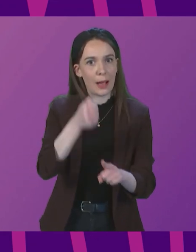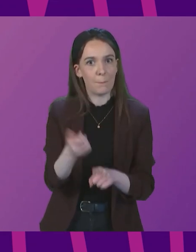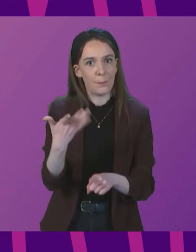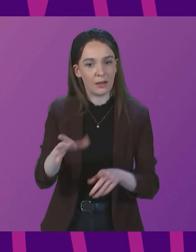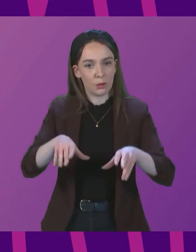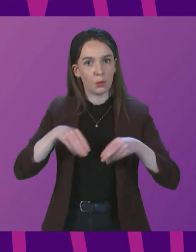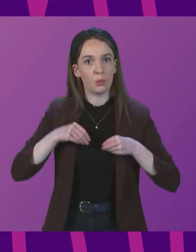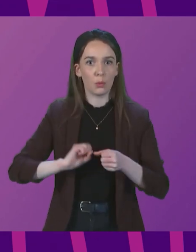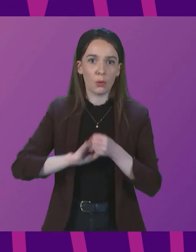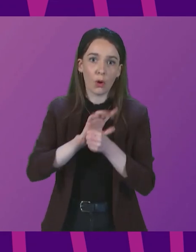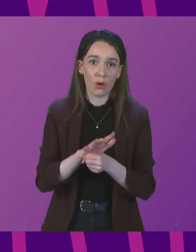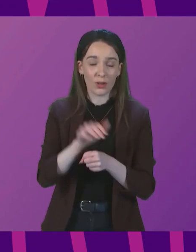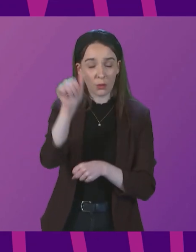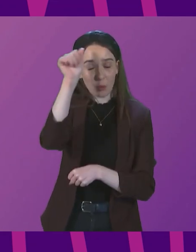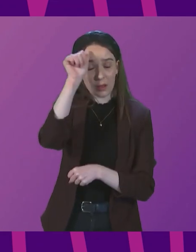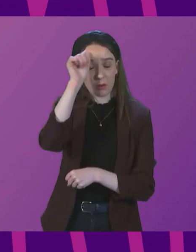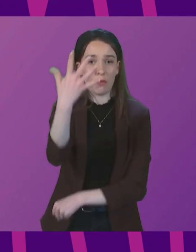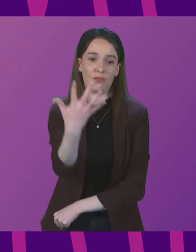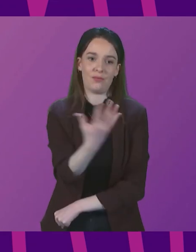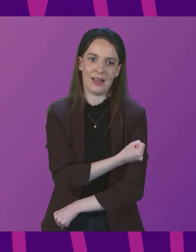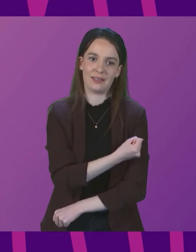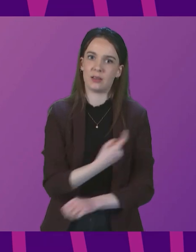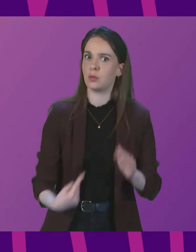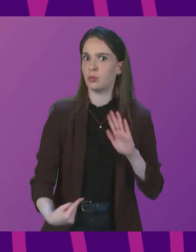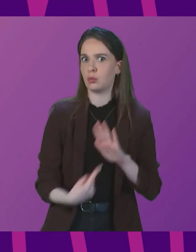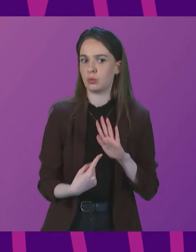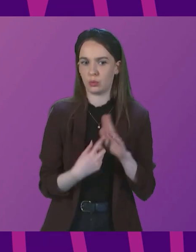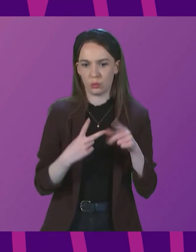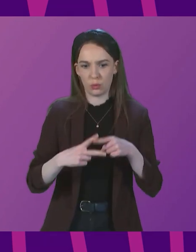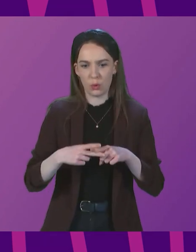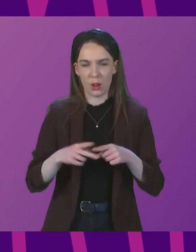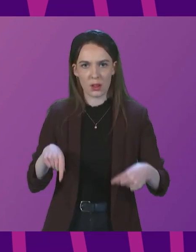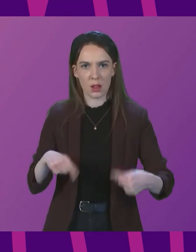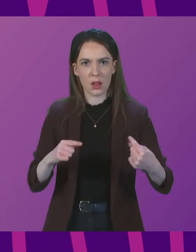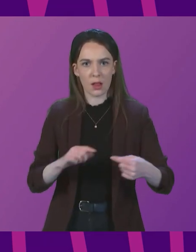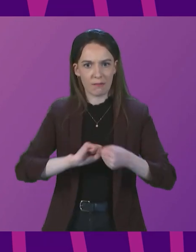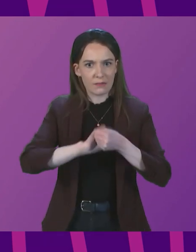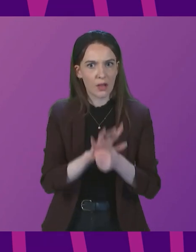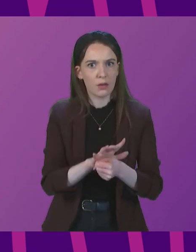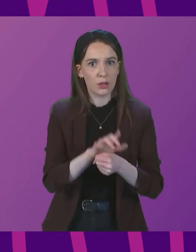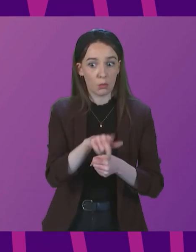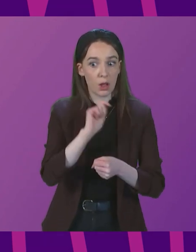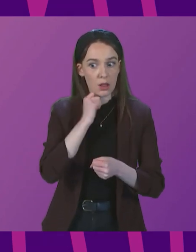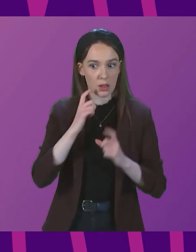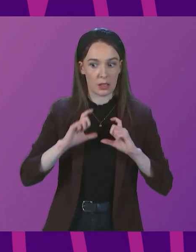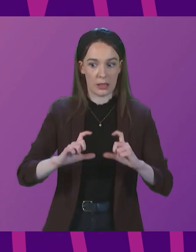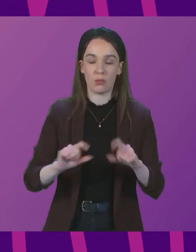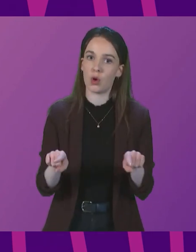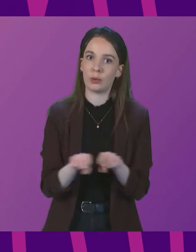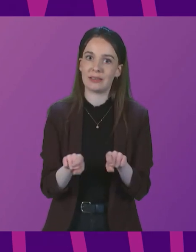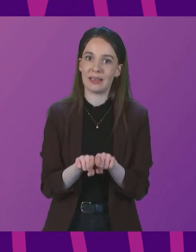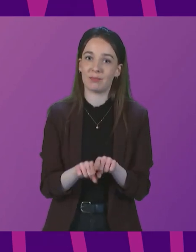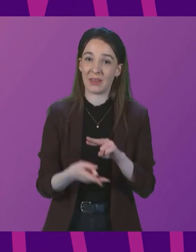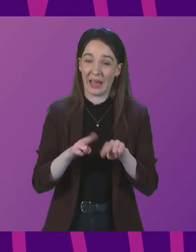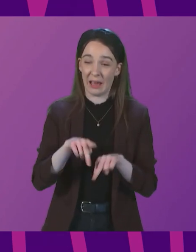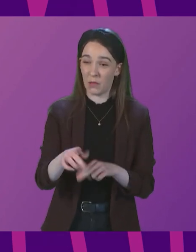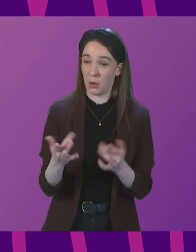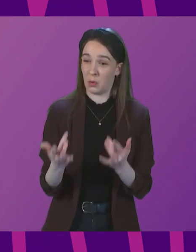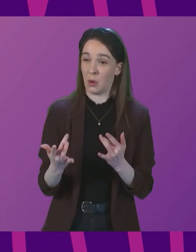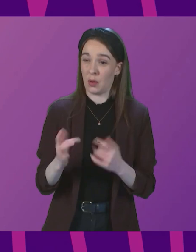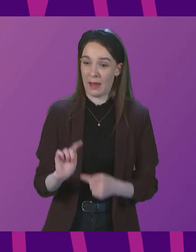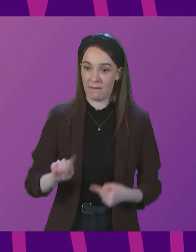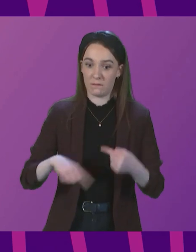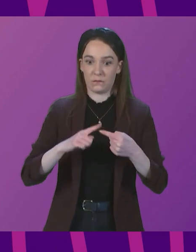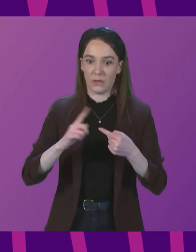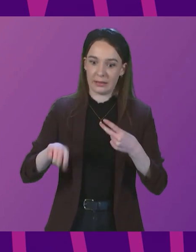vaccination has been the most effective tool that we have had against the virus and that is going to continue to be the case. So, if you have not come forward for your first, second, third